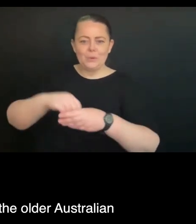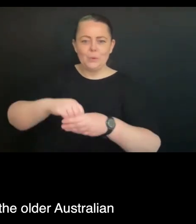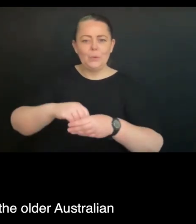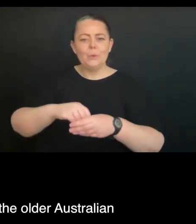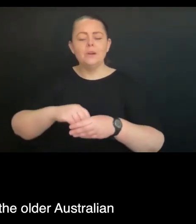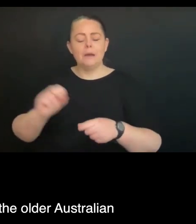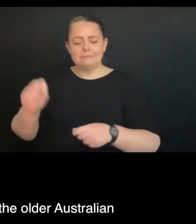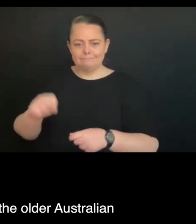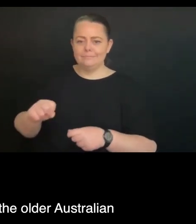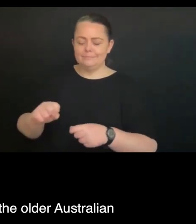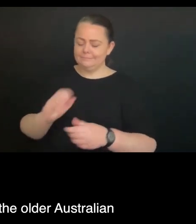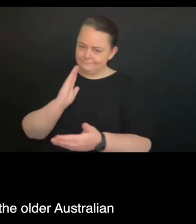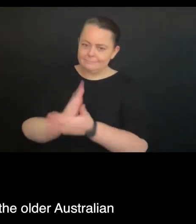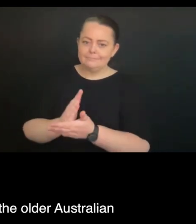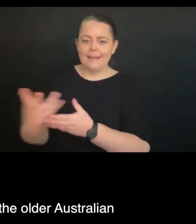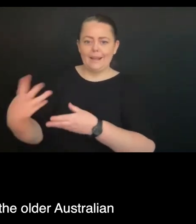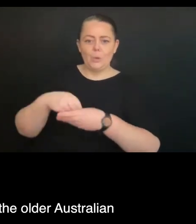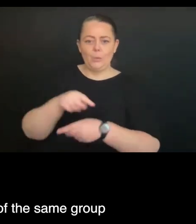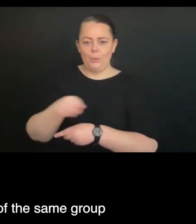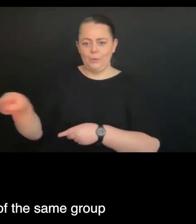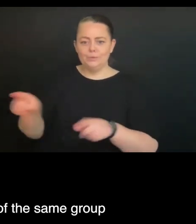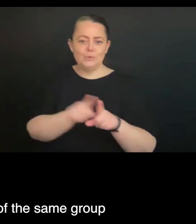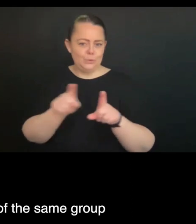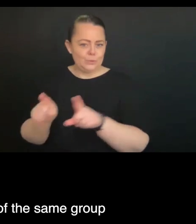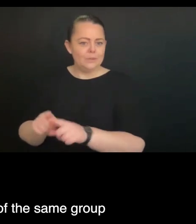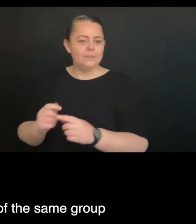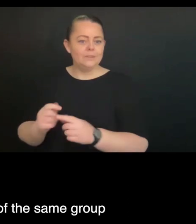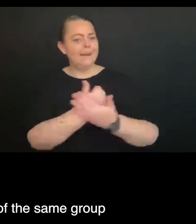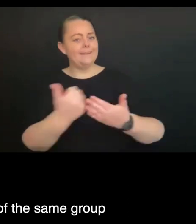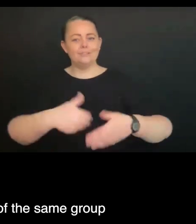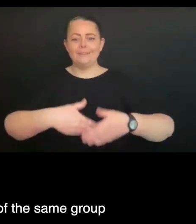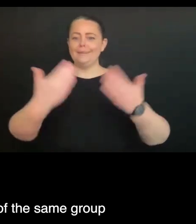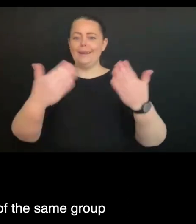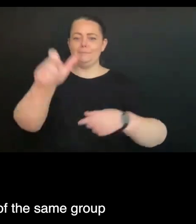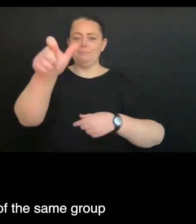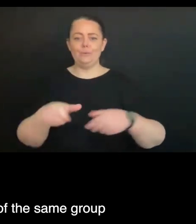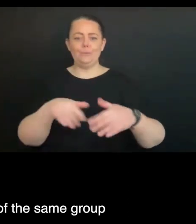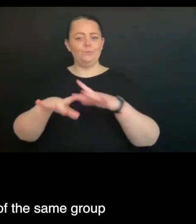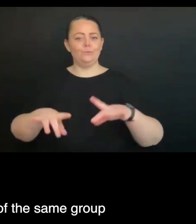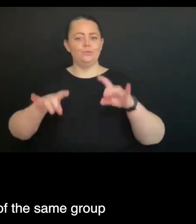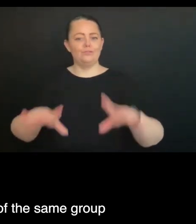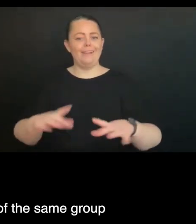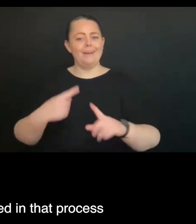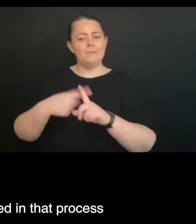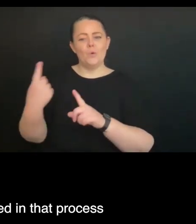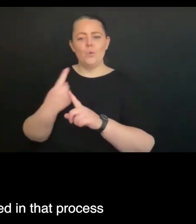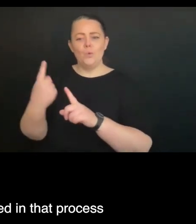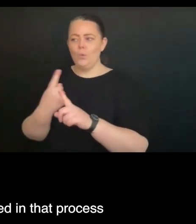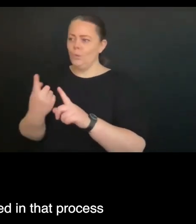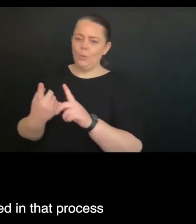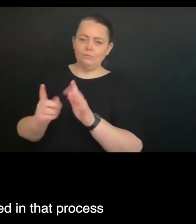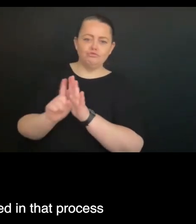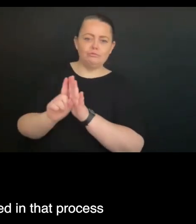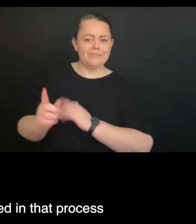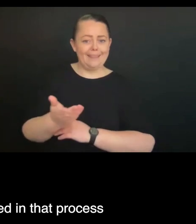but it's absolutely the older person and the older Australian and their representatives are a part of the same group that we would